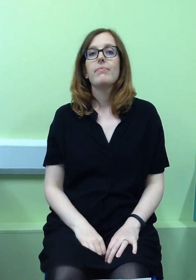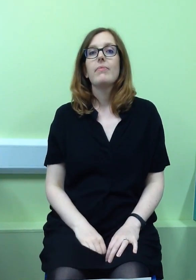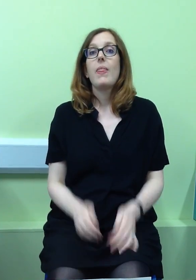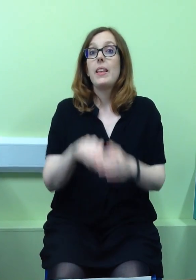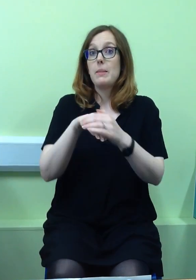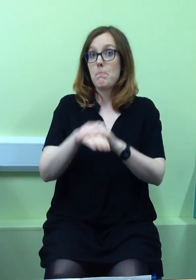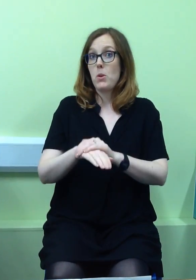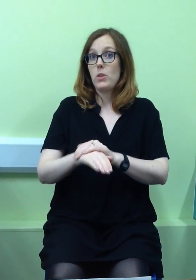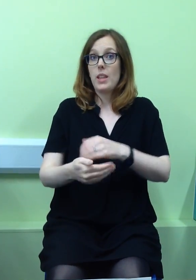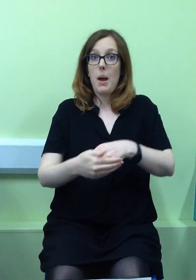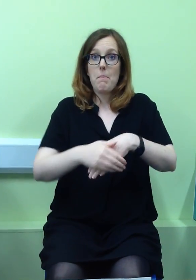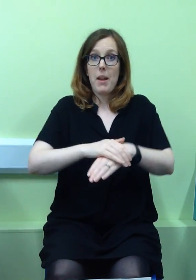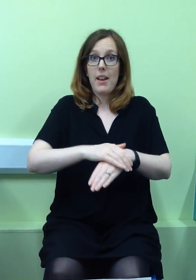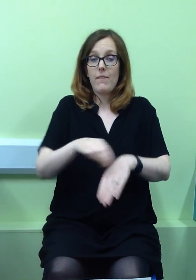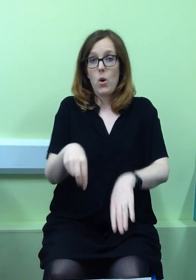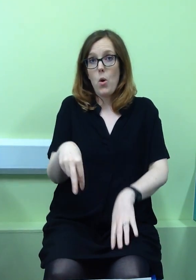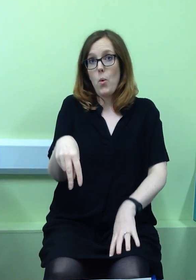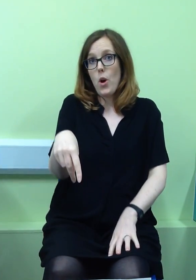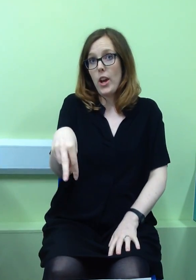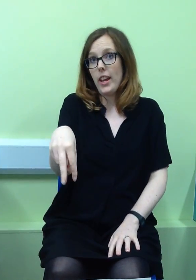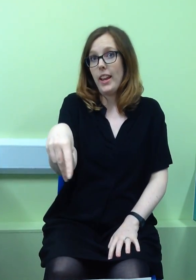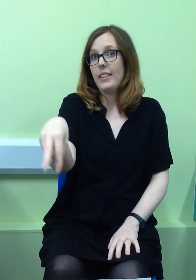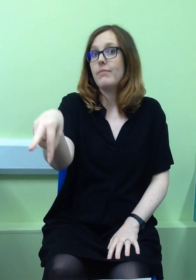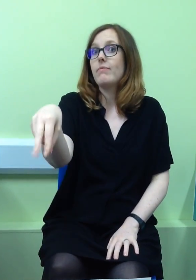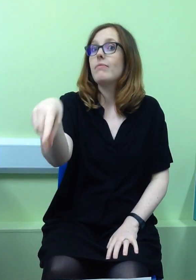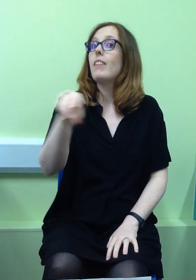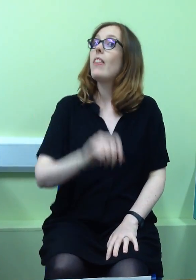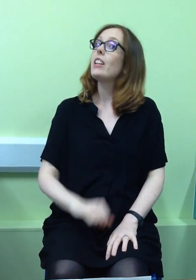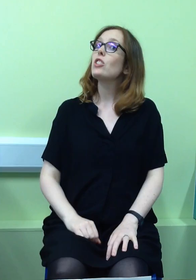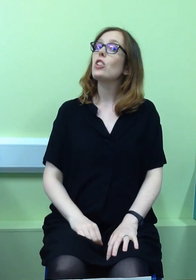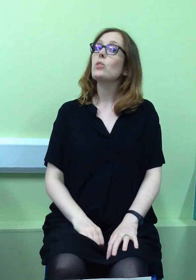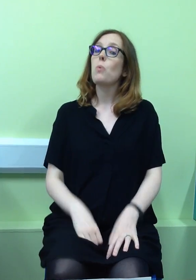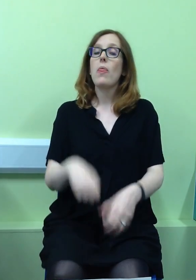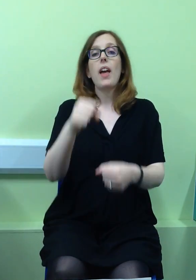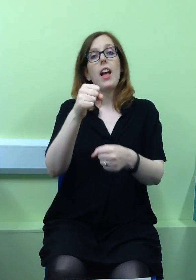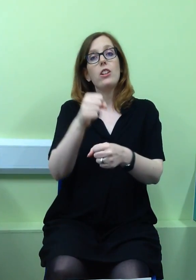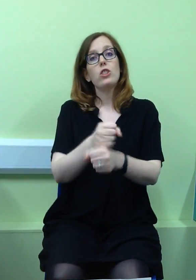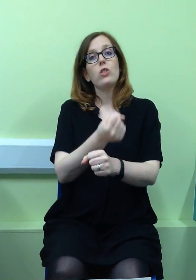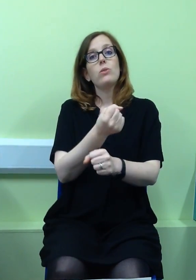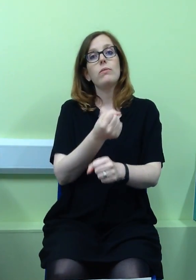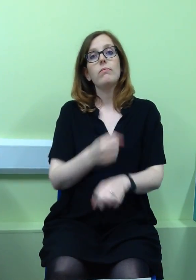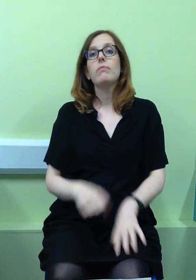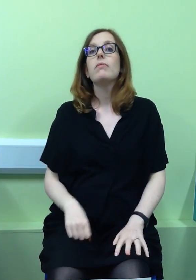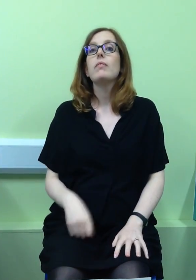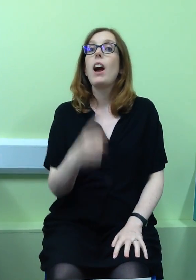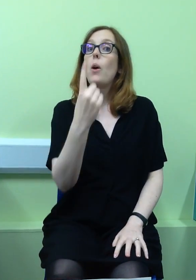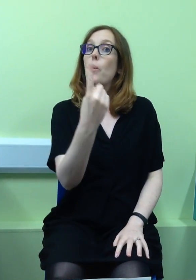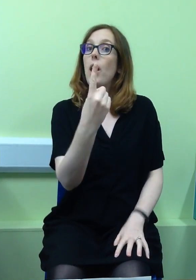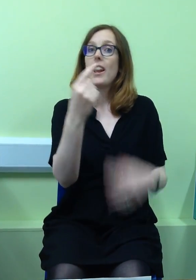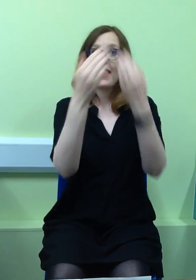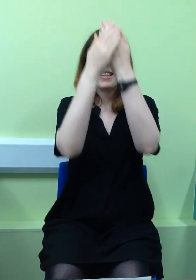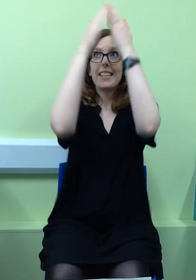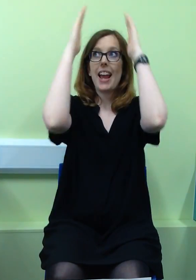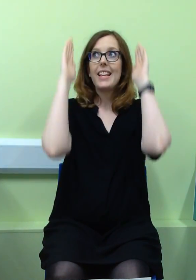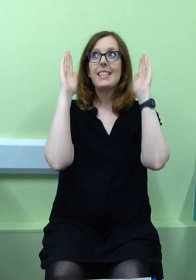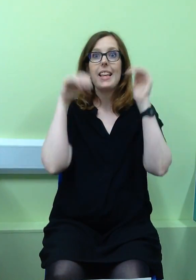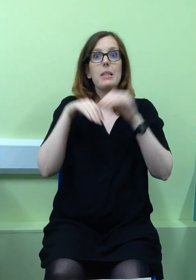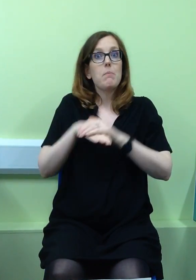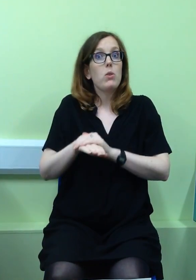These boots are made for walking, and that's just what they'll do. One of these days these boots